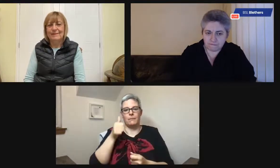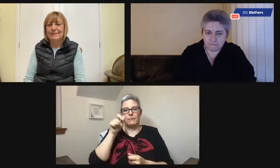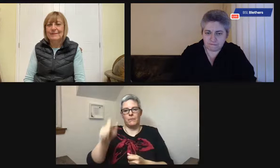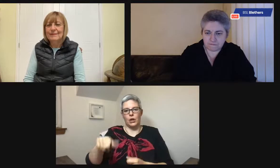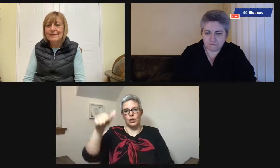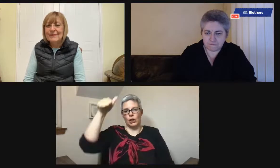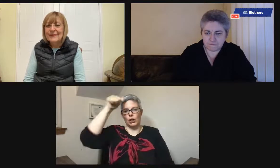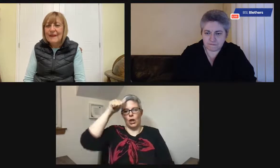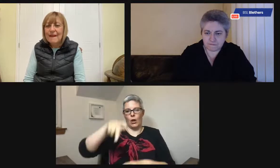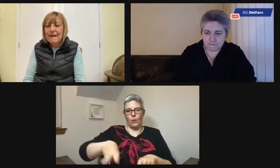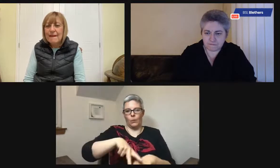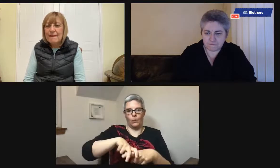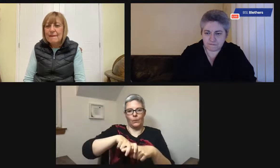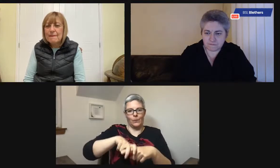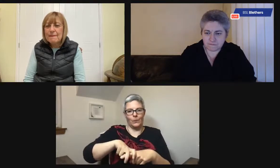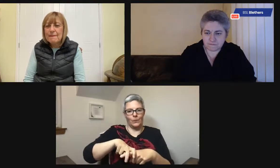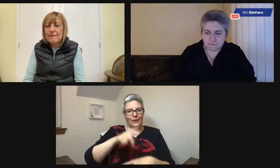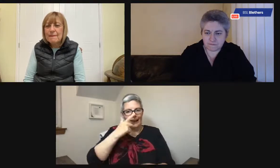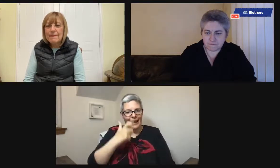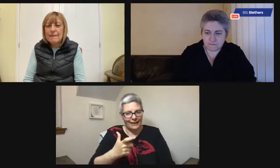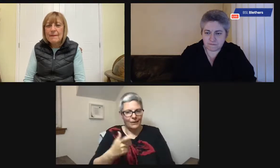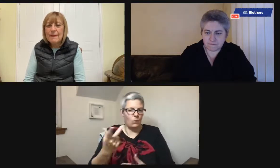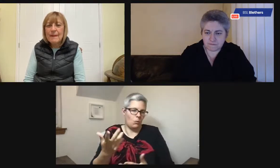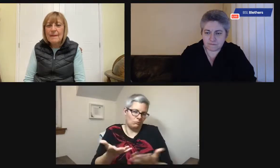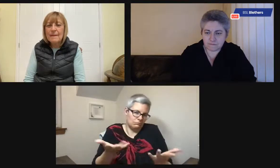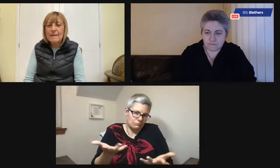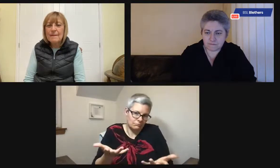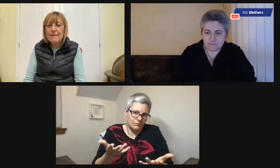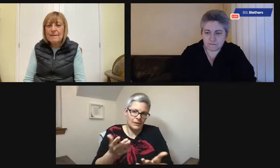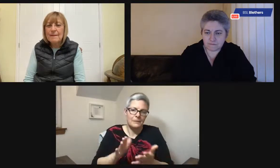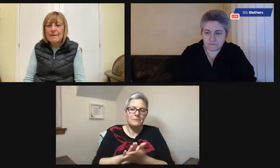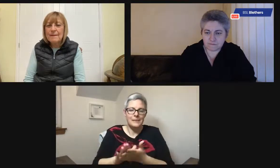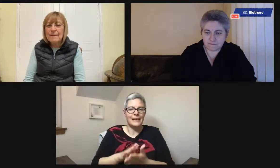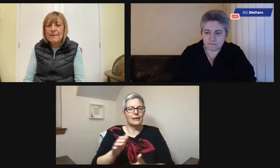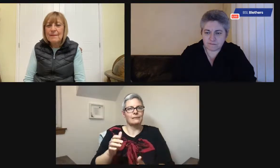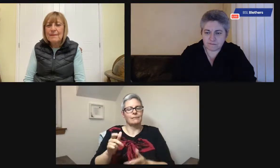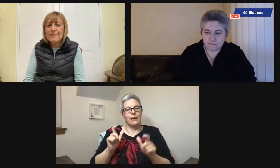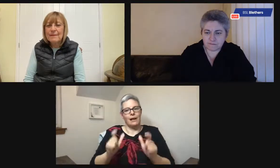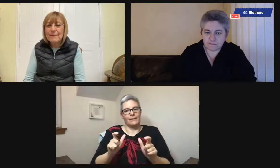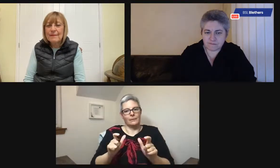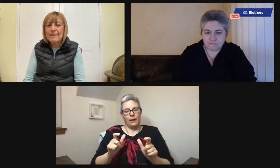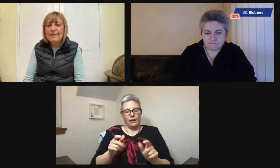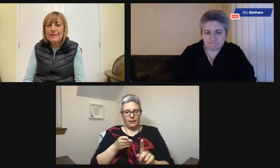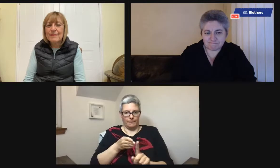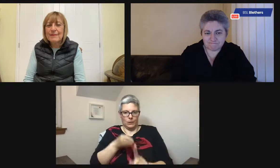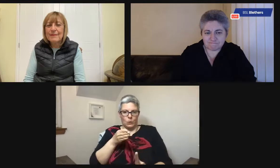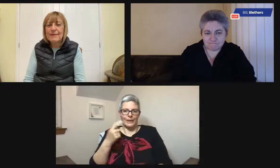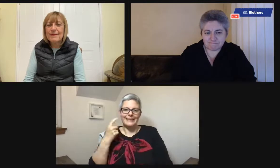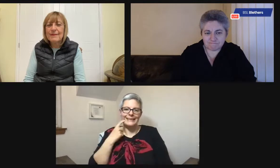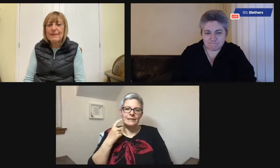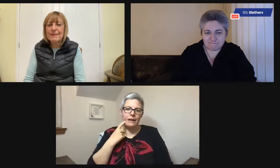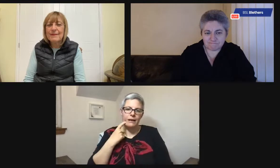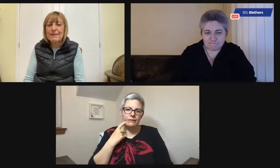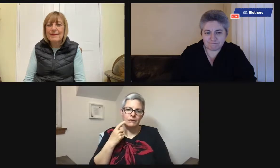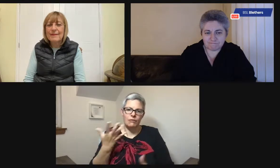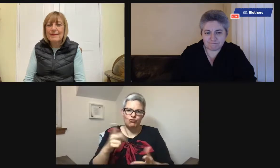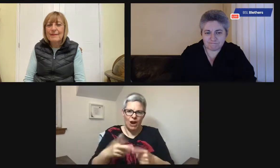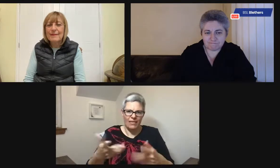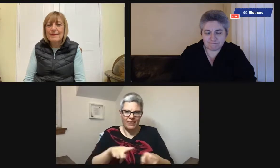the toilet bowl so the person knows where they're supposed to sit. It can